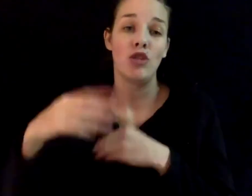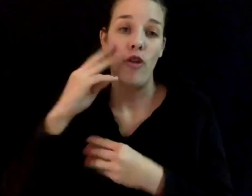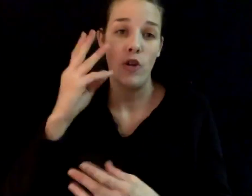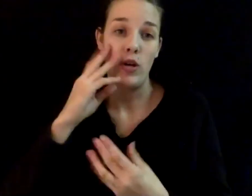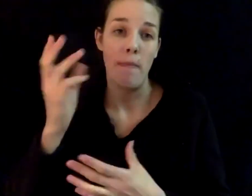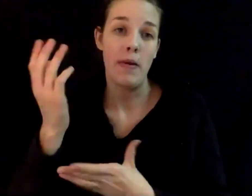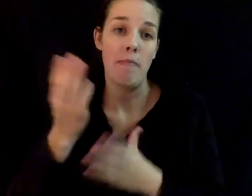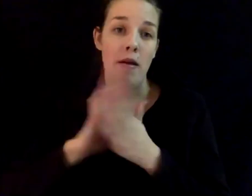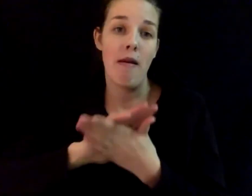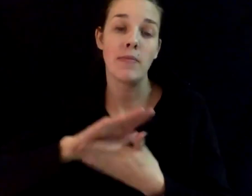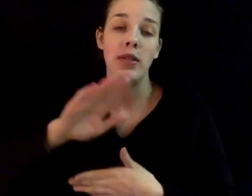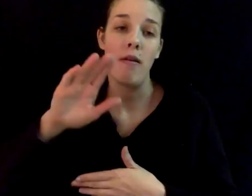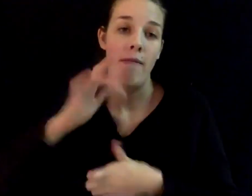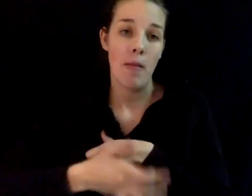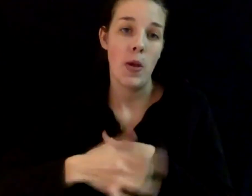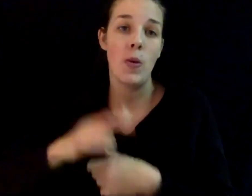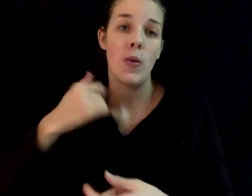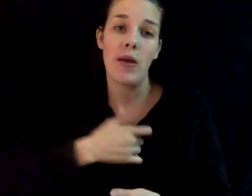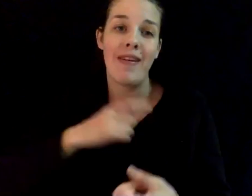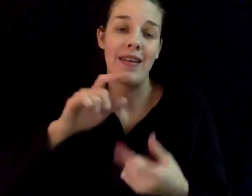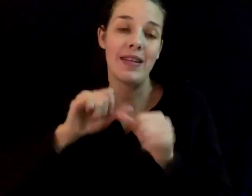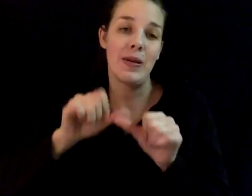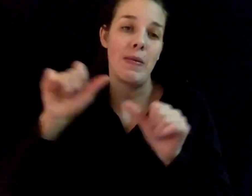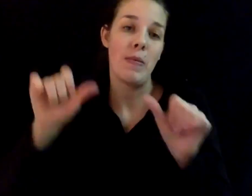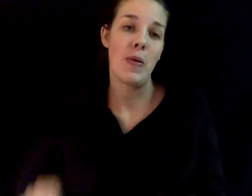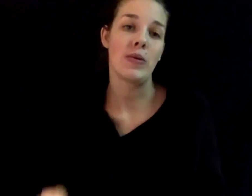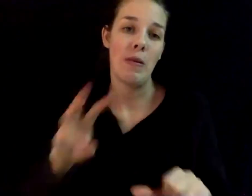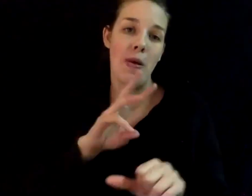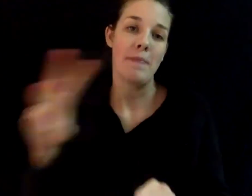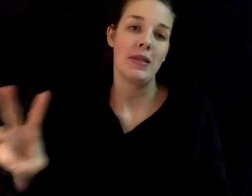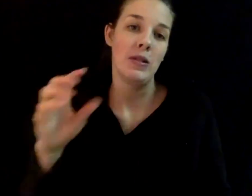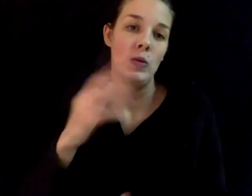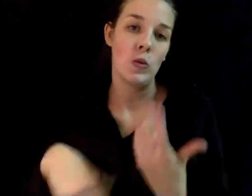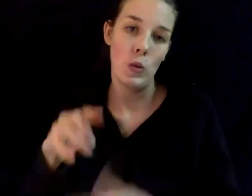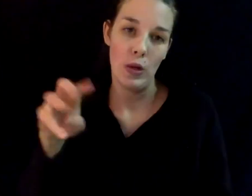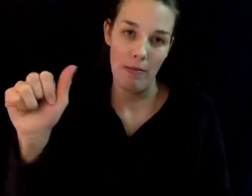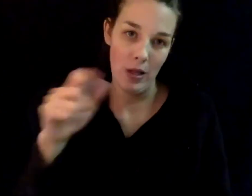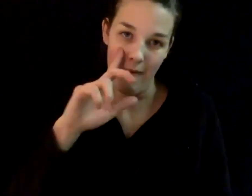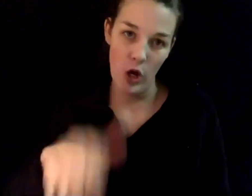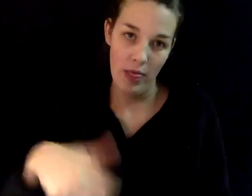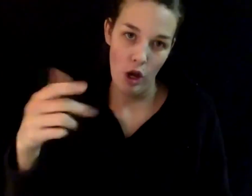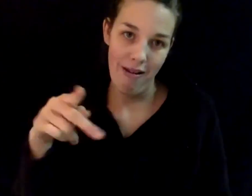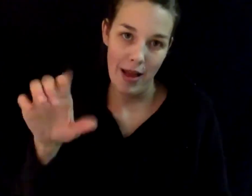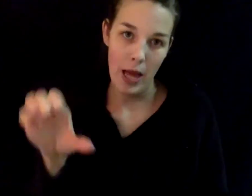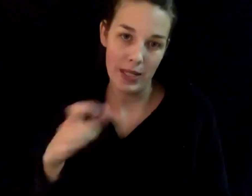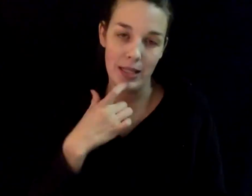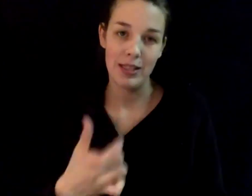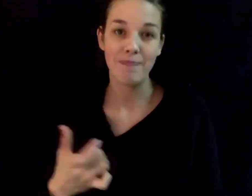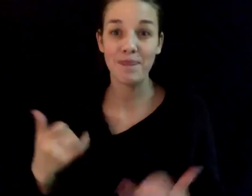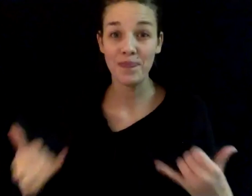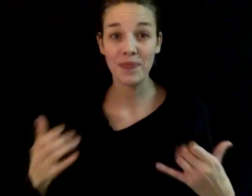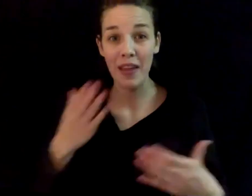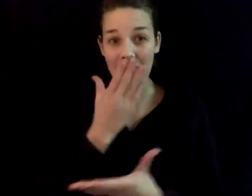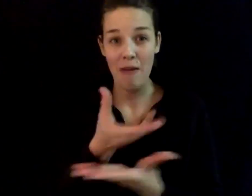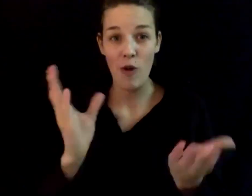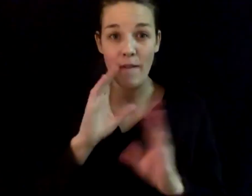it becomes available and we'll continue to post on our sites and social media for any other updates that happen in the meantime. Thank you